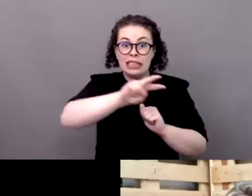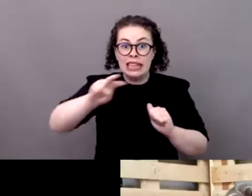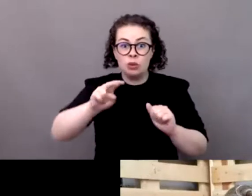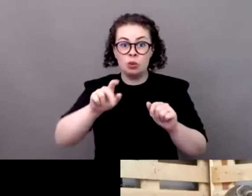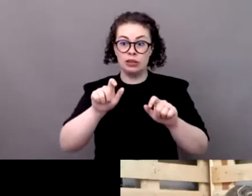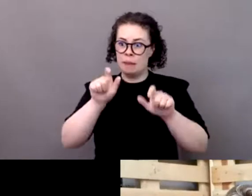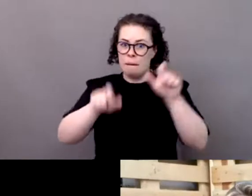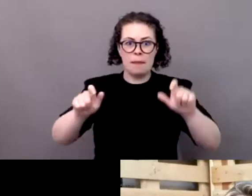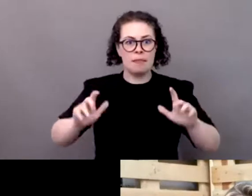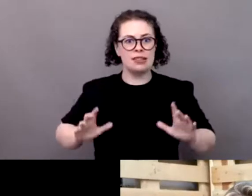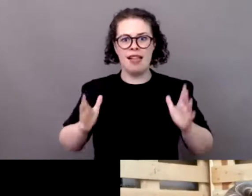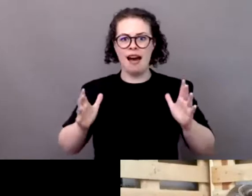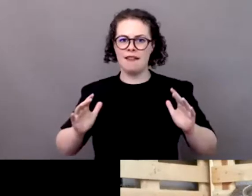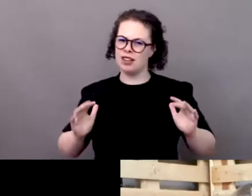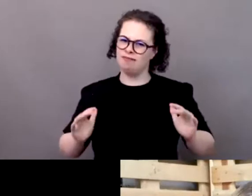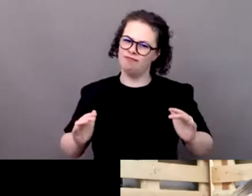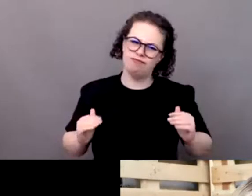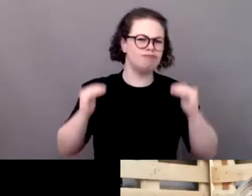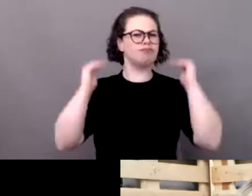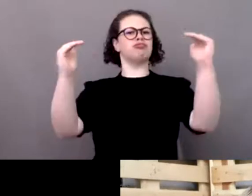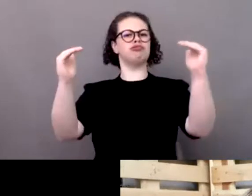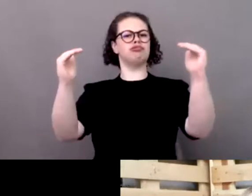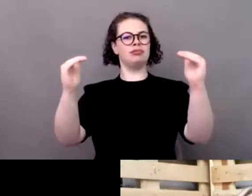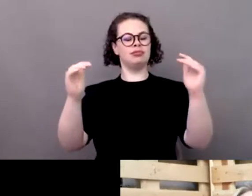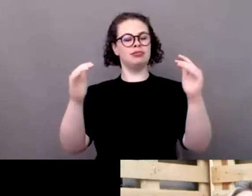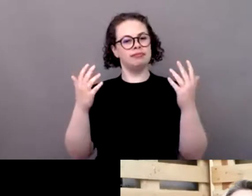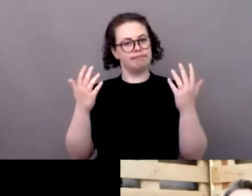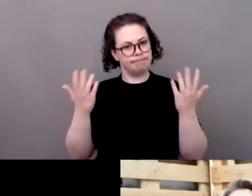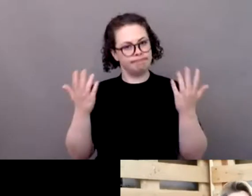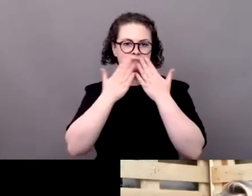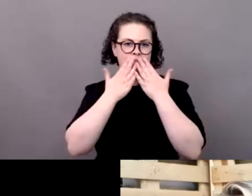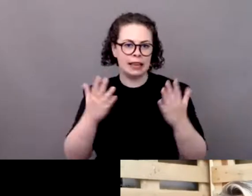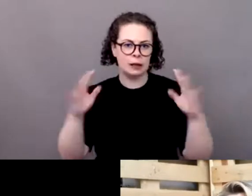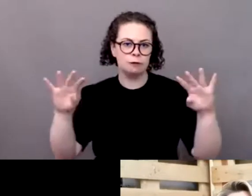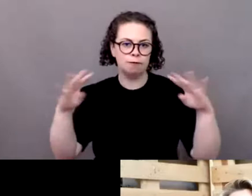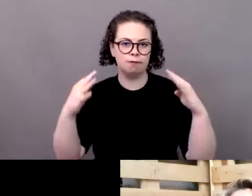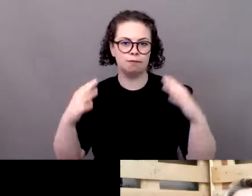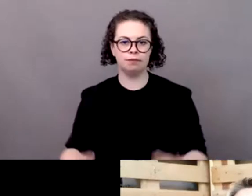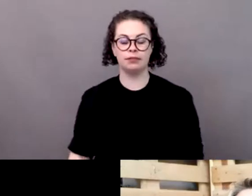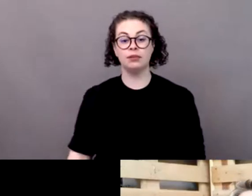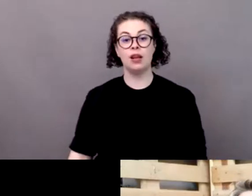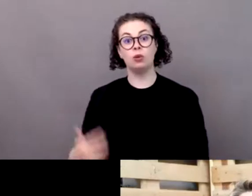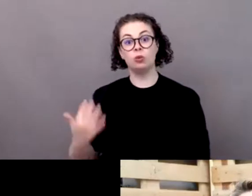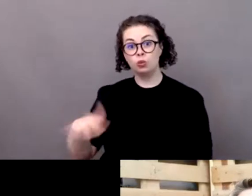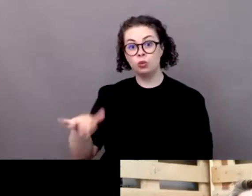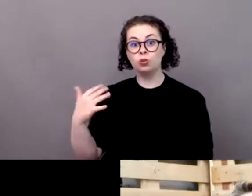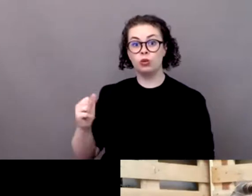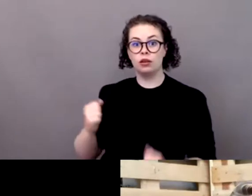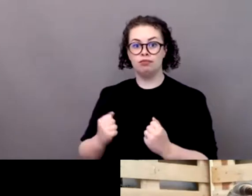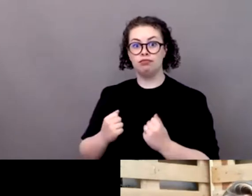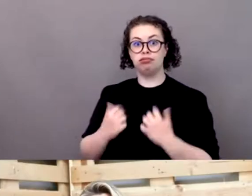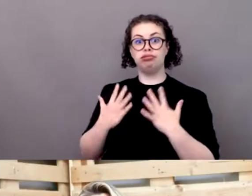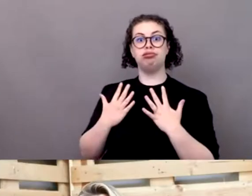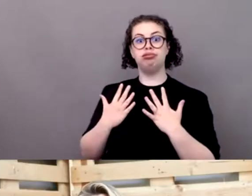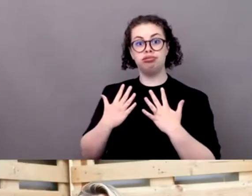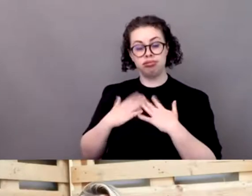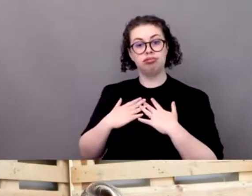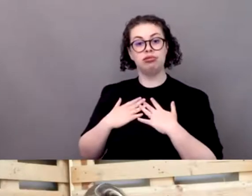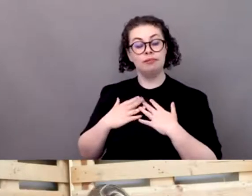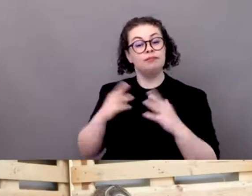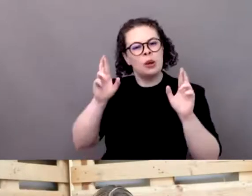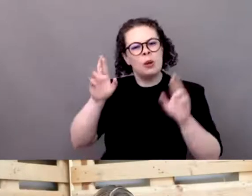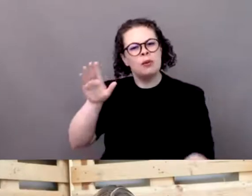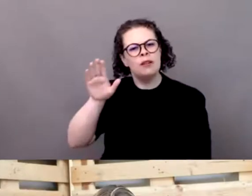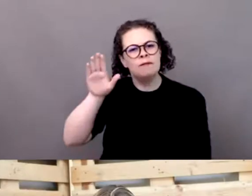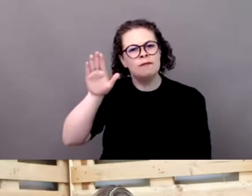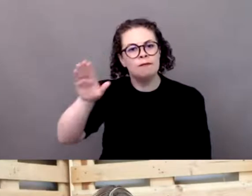thank you very much that was very inspiring hopefully the the future generation will have a better